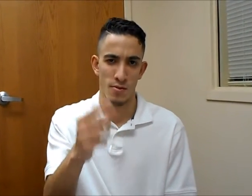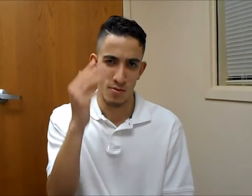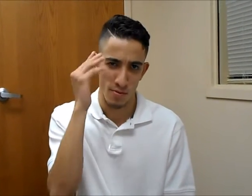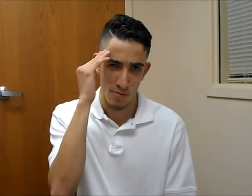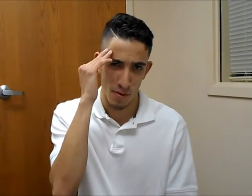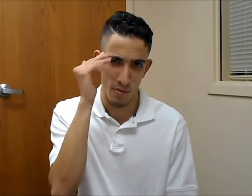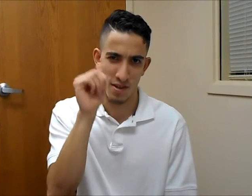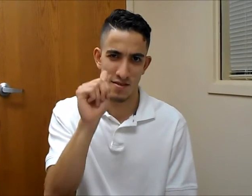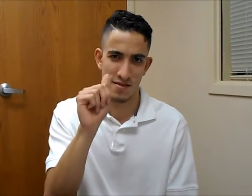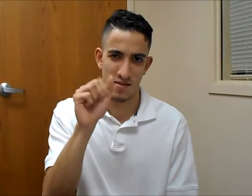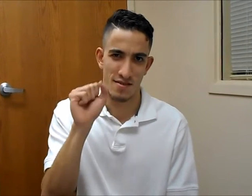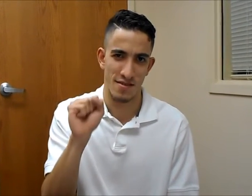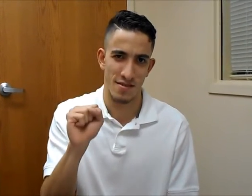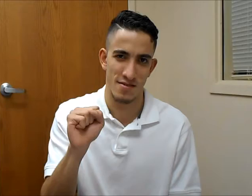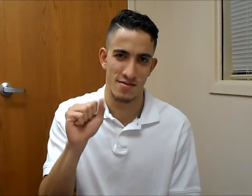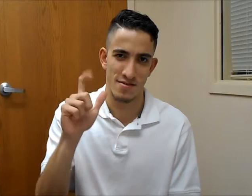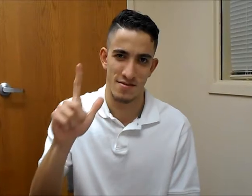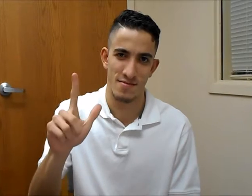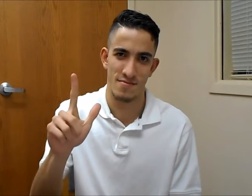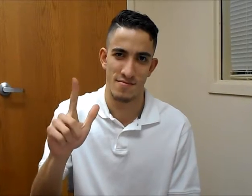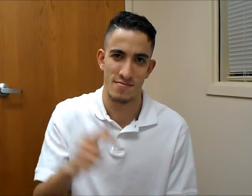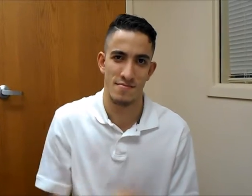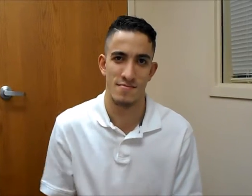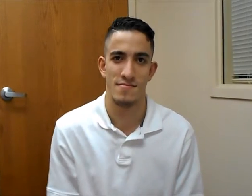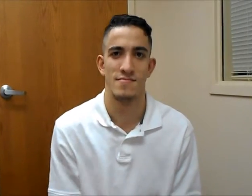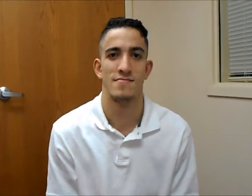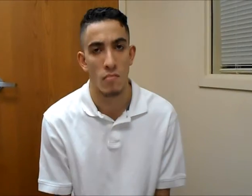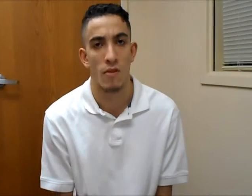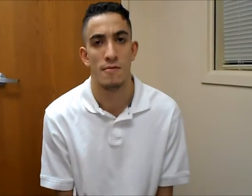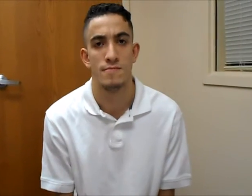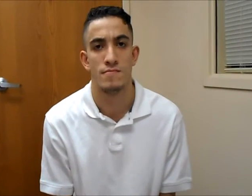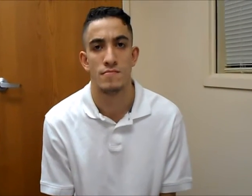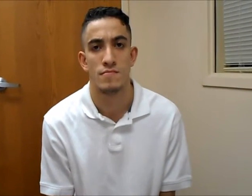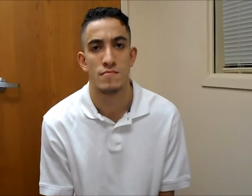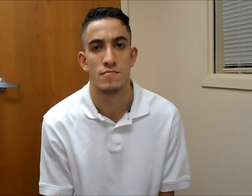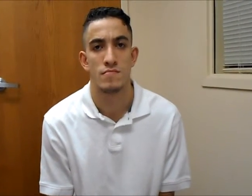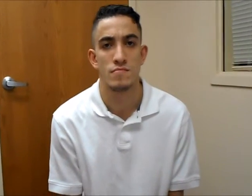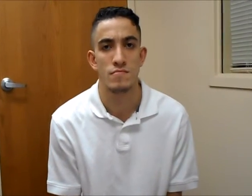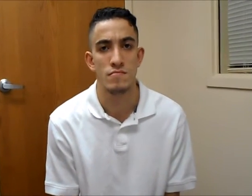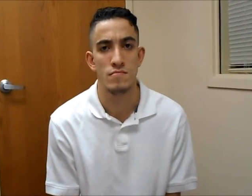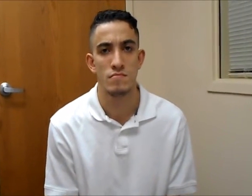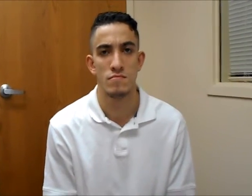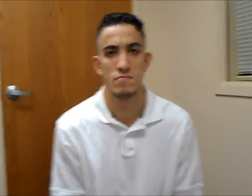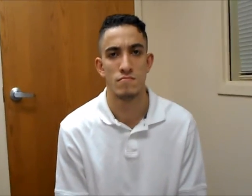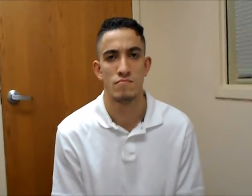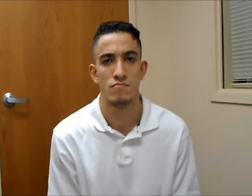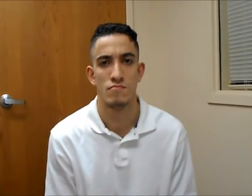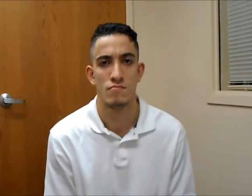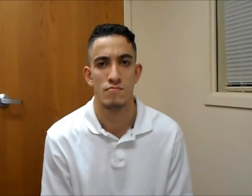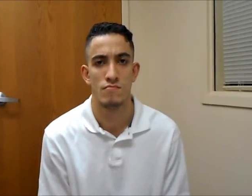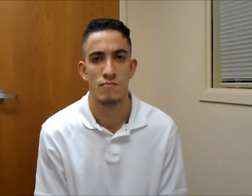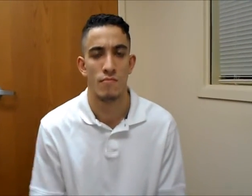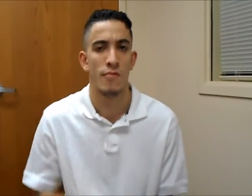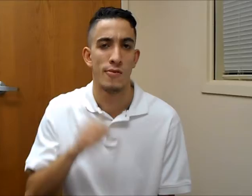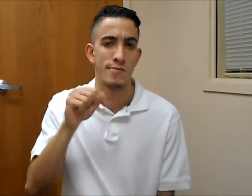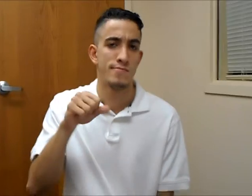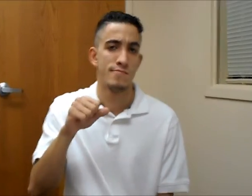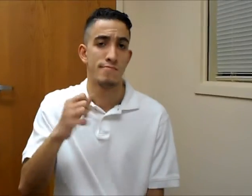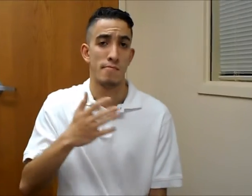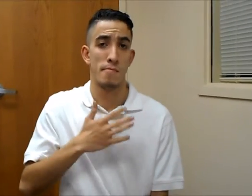Act know ASL? Act 3. Scene 1. Yes.